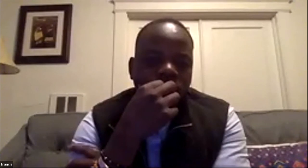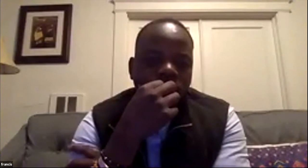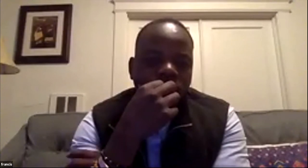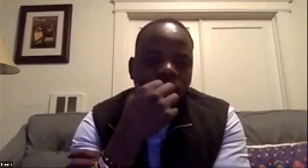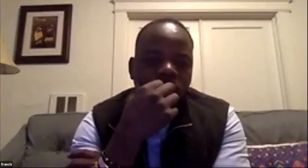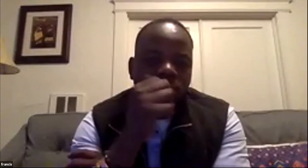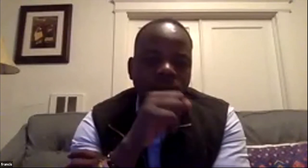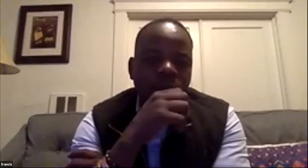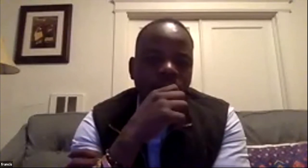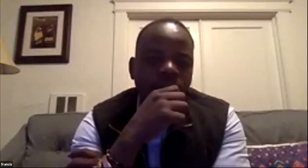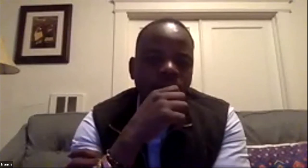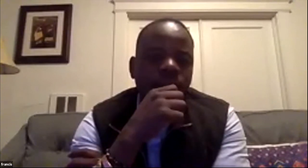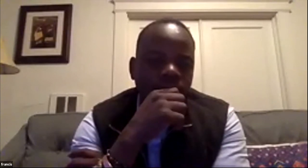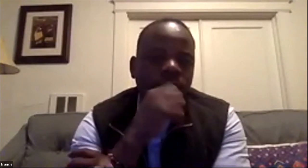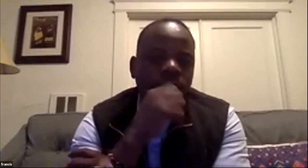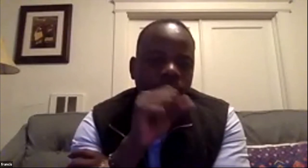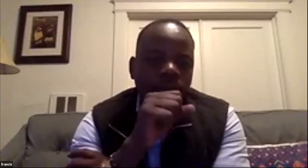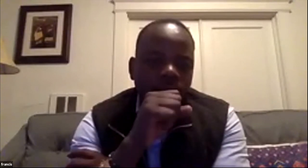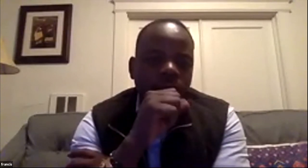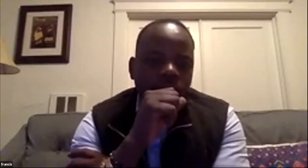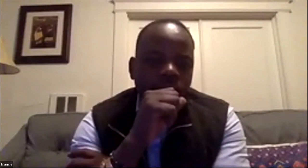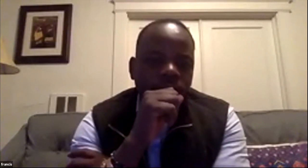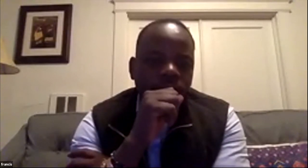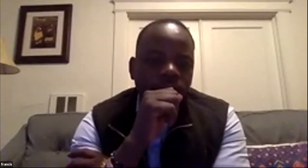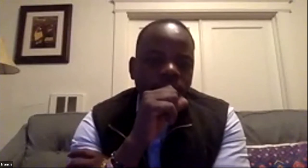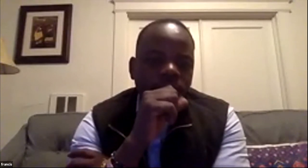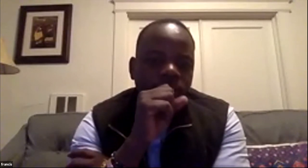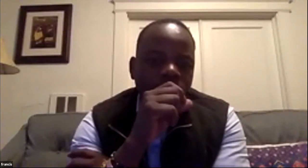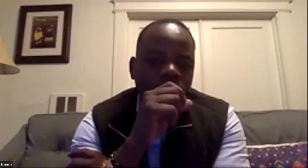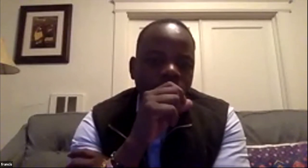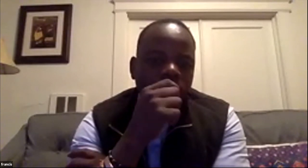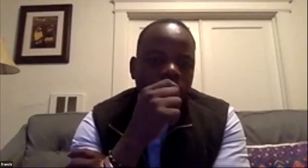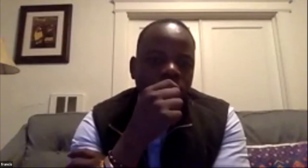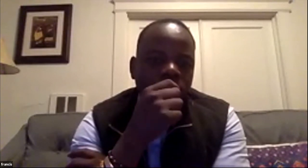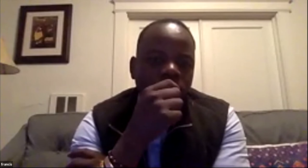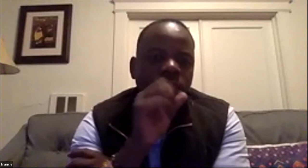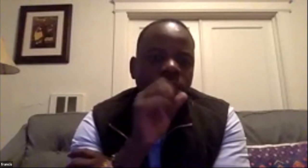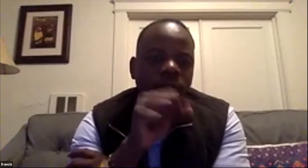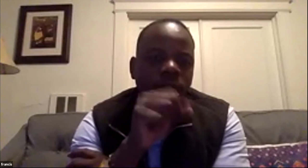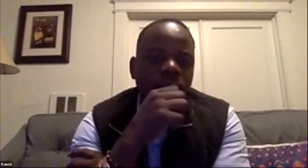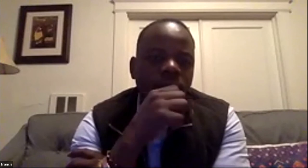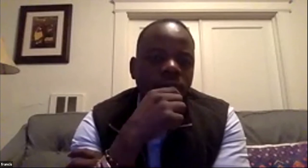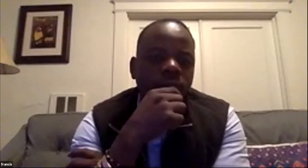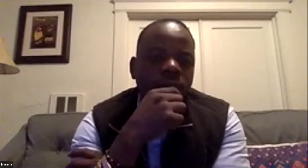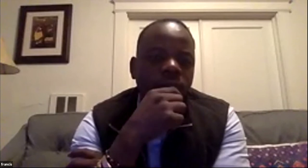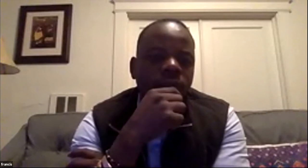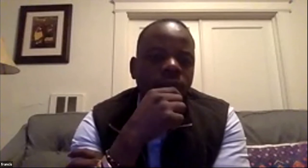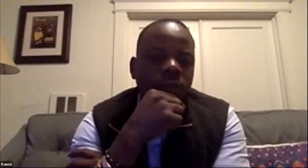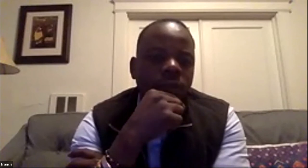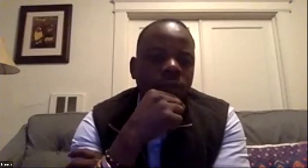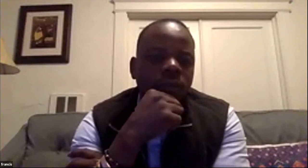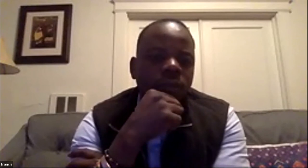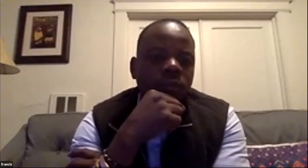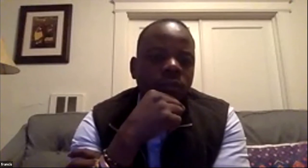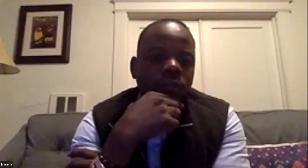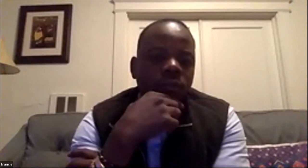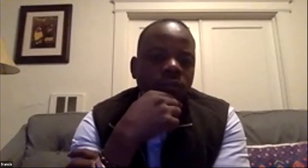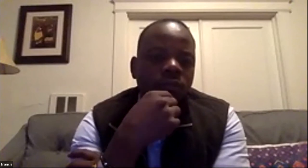and what i'm saying is like i believe in contingency thinking you know uh